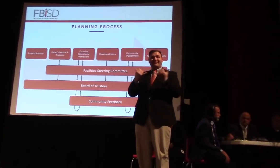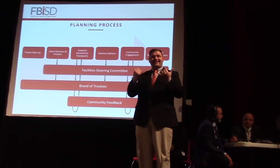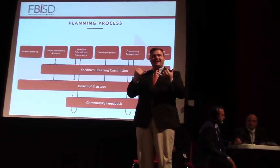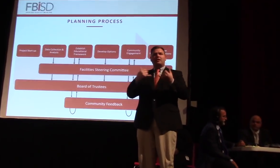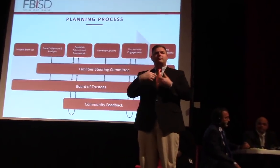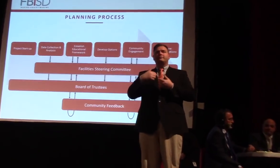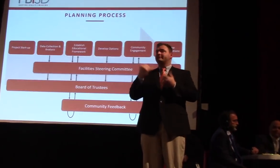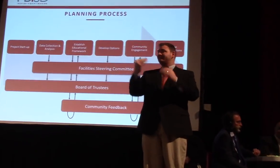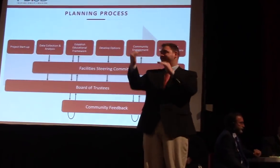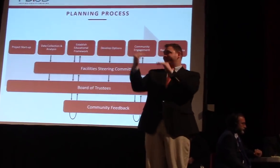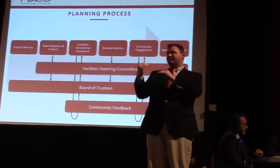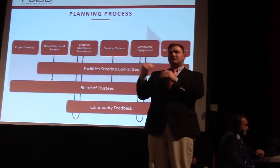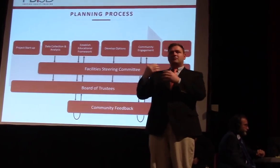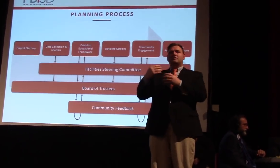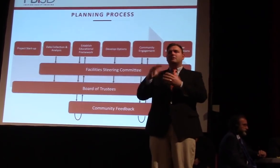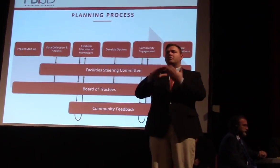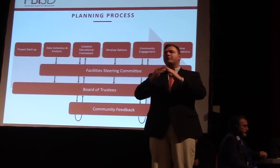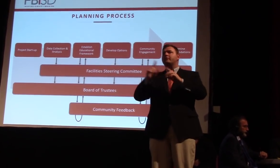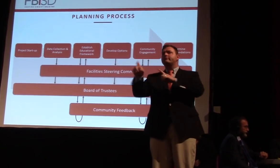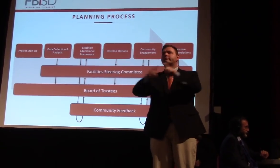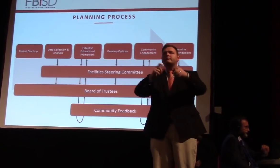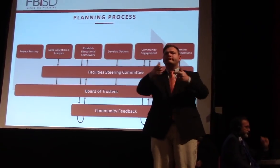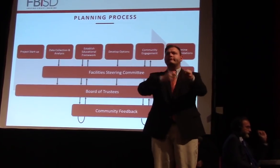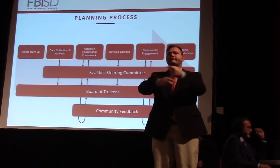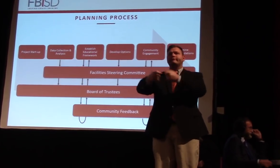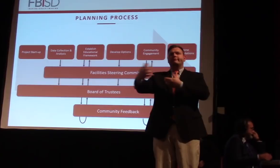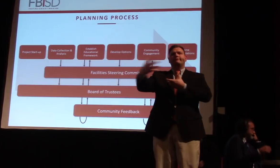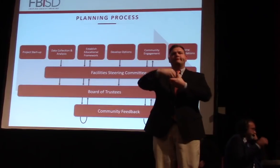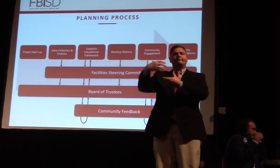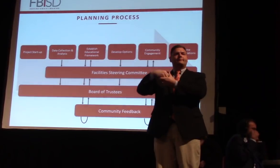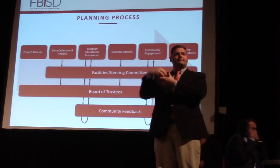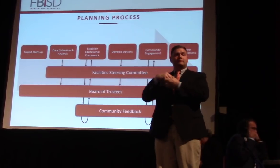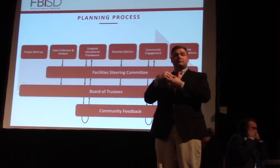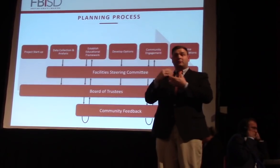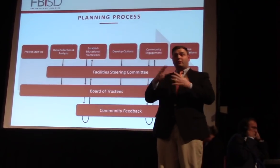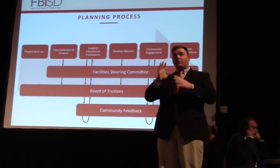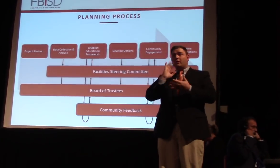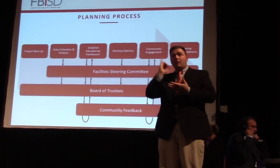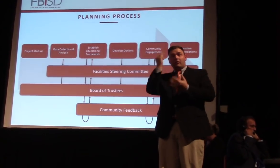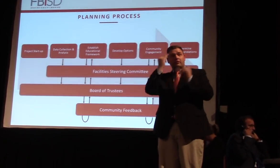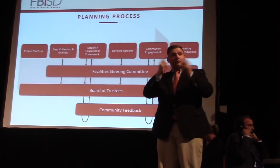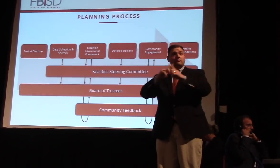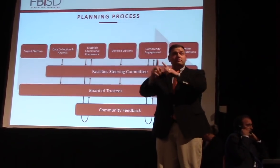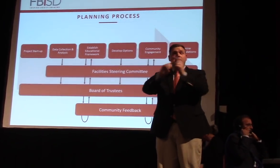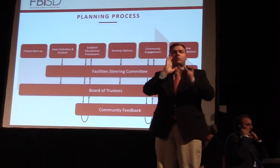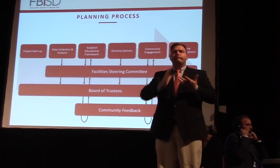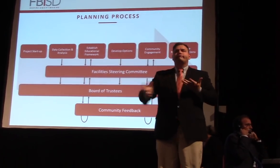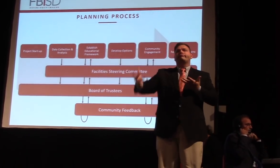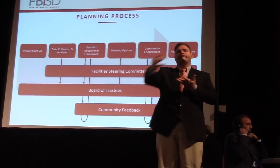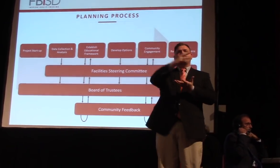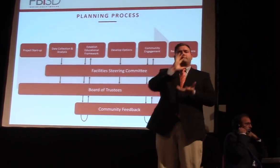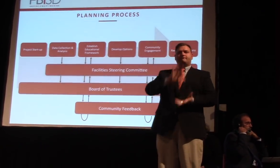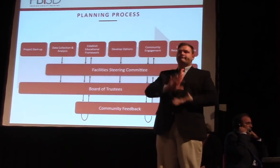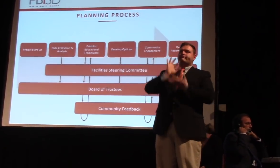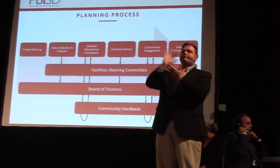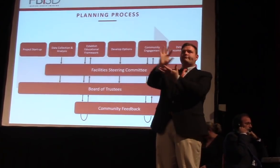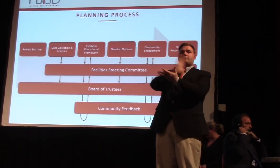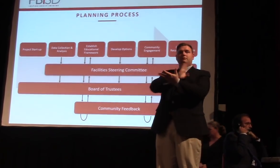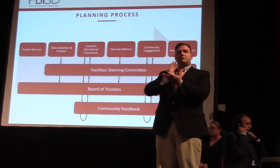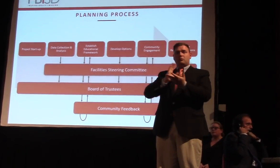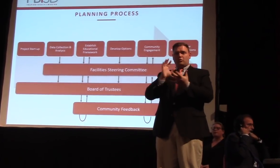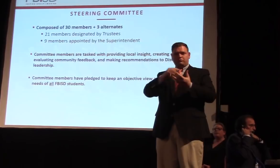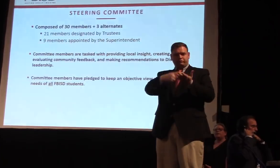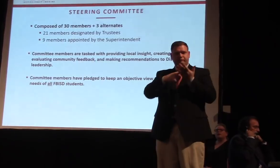ideas with the community, get more ideas, and then we'll take that back to the steering committee to ultimately make recommendations to district leadership and then to the board.